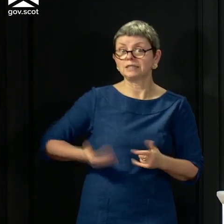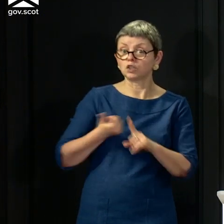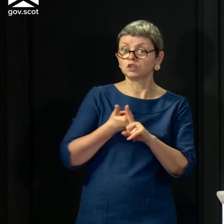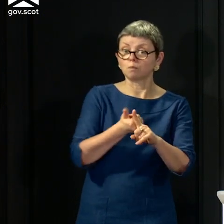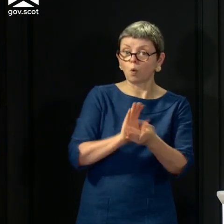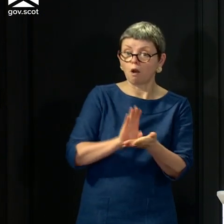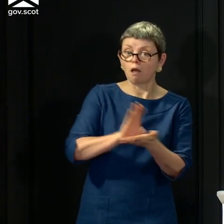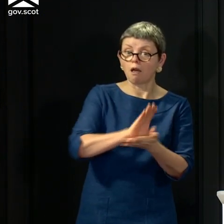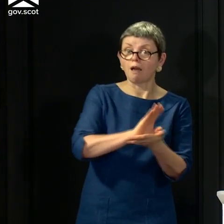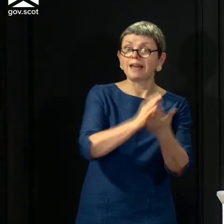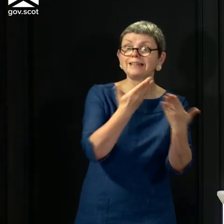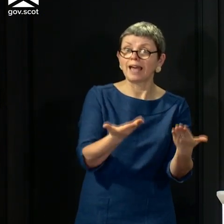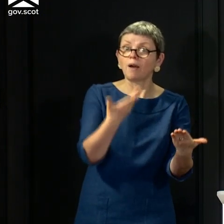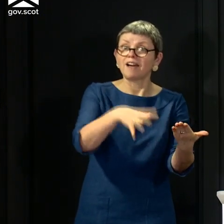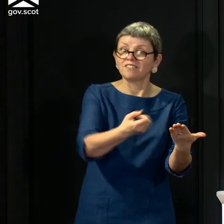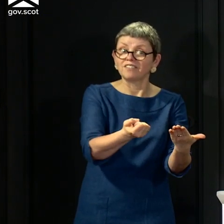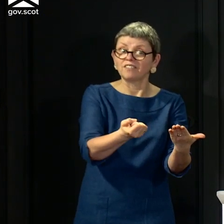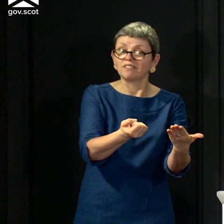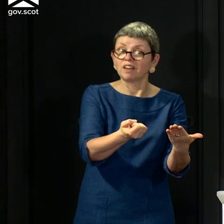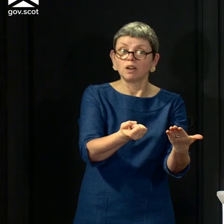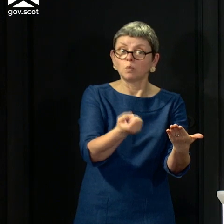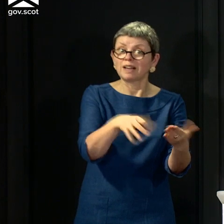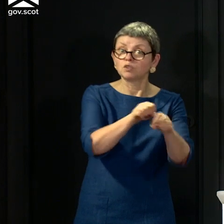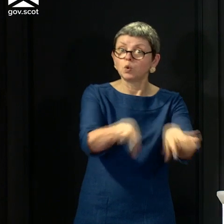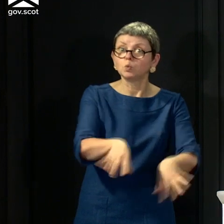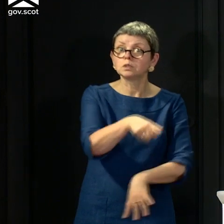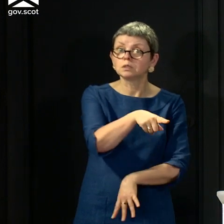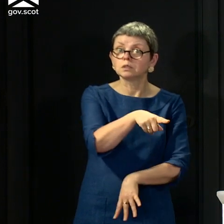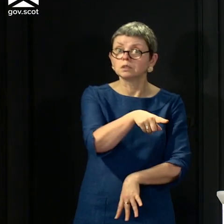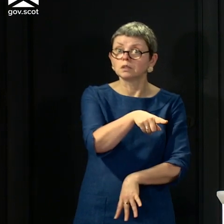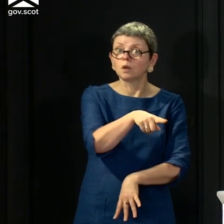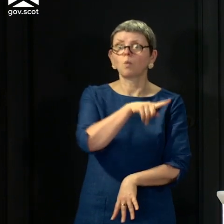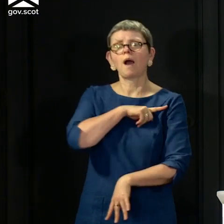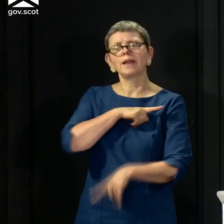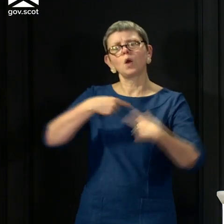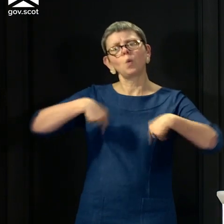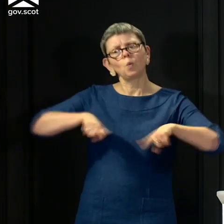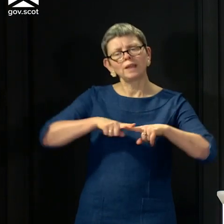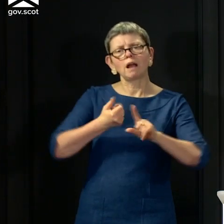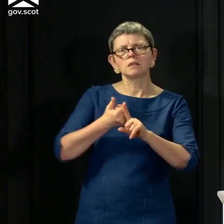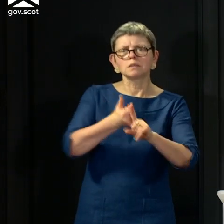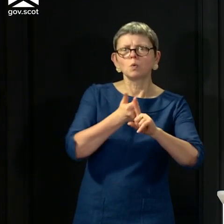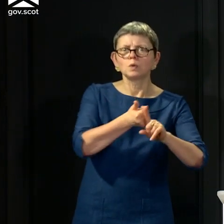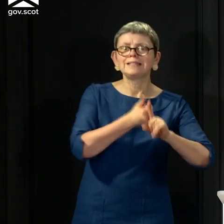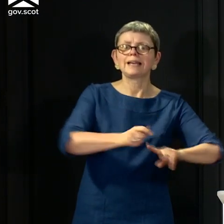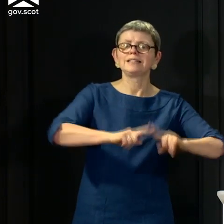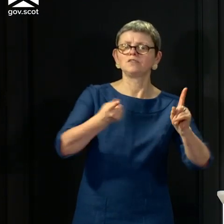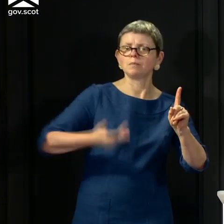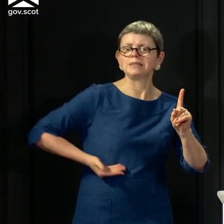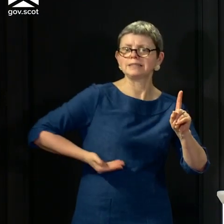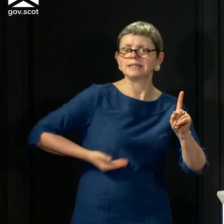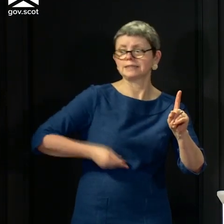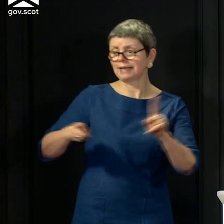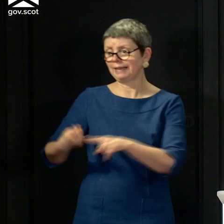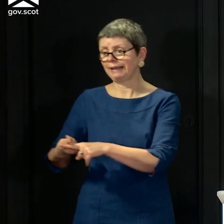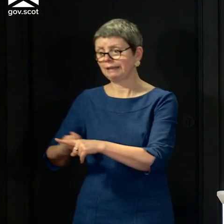that will have to lose that support because we are supporting different groups of businesses that are not getting support elsewhere in the UK.